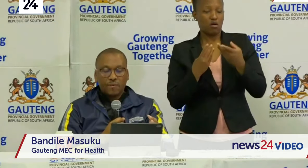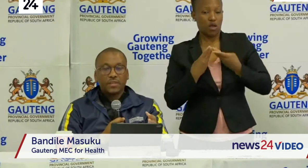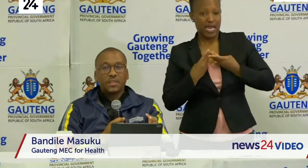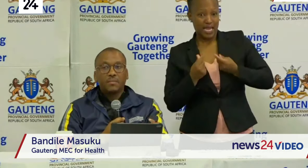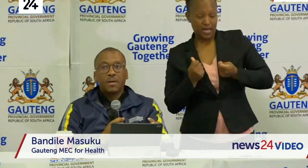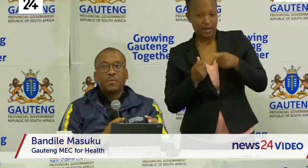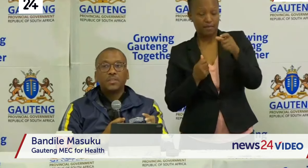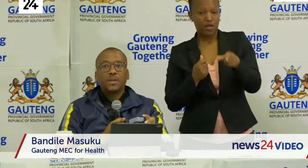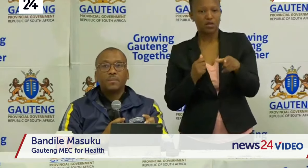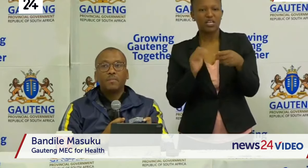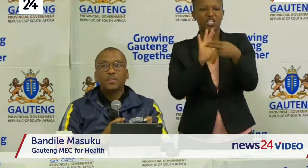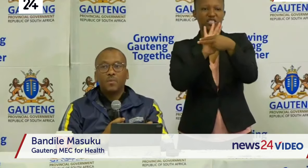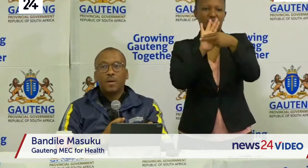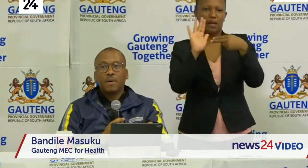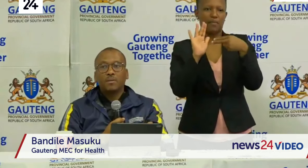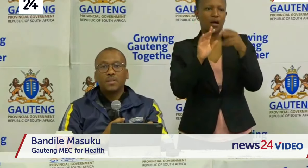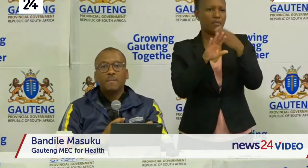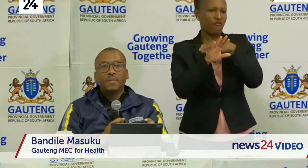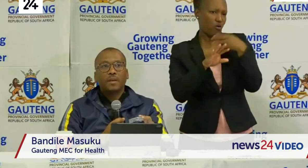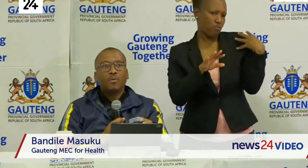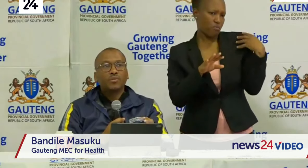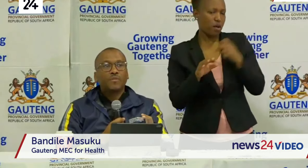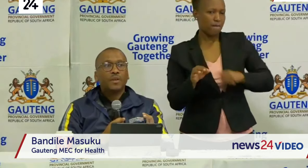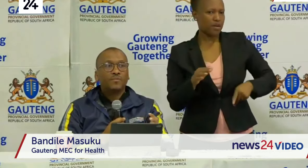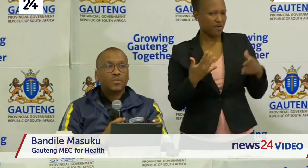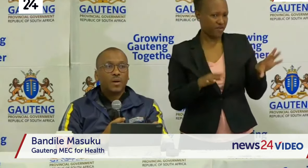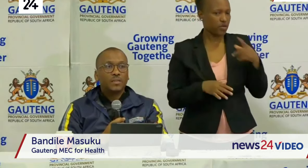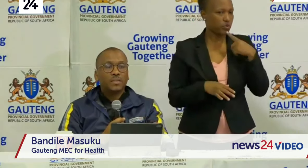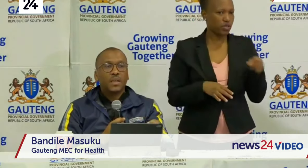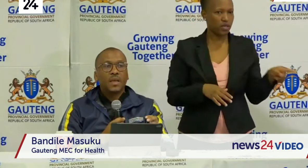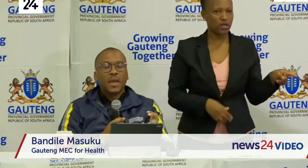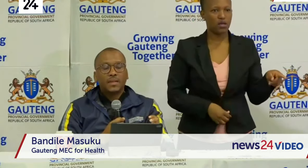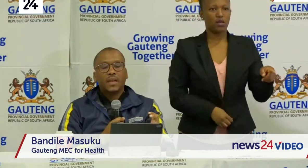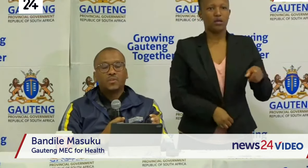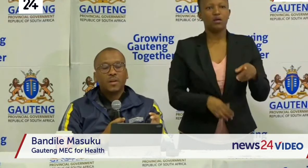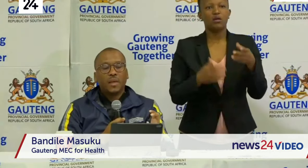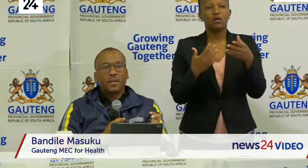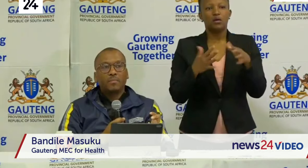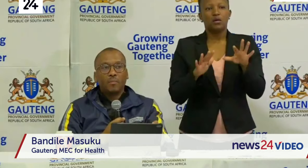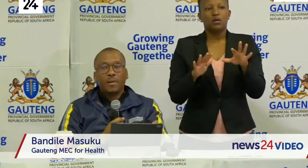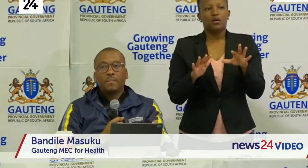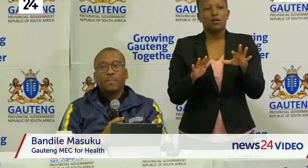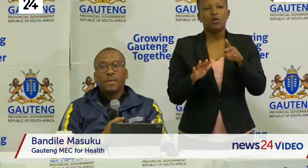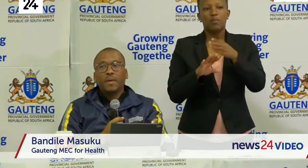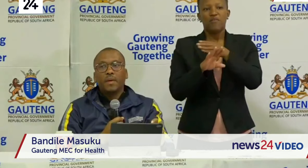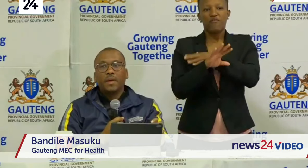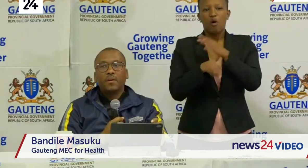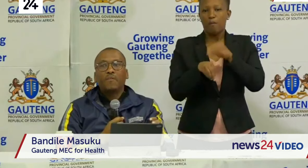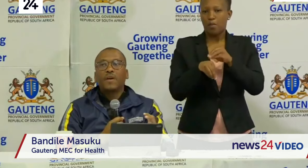the issue of the stigma which the Premier spoke about that most of the individuals had actually had a problem